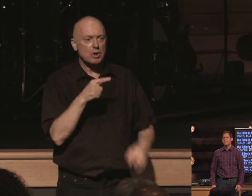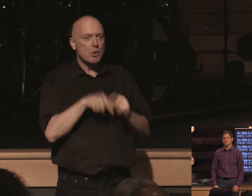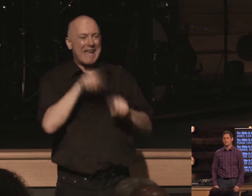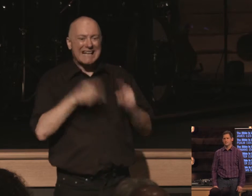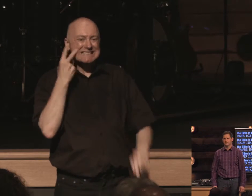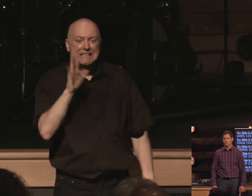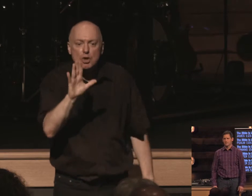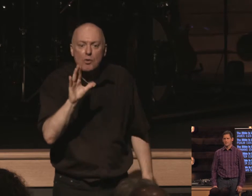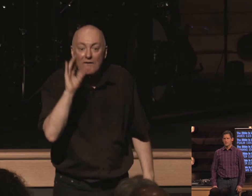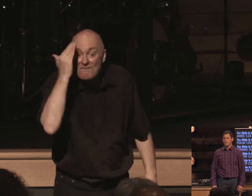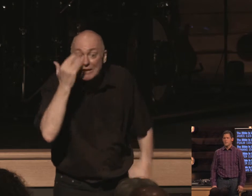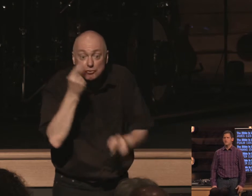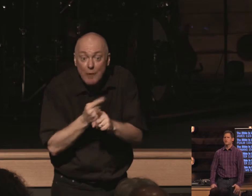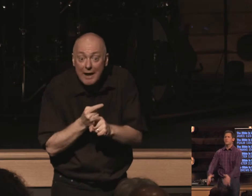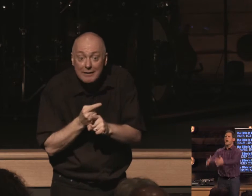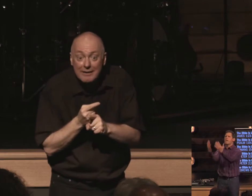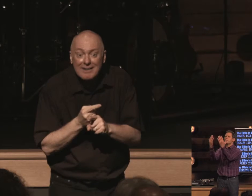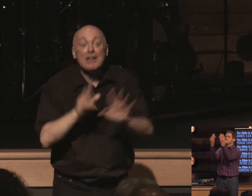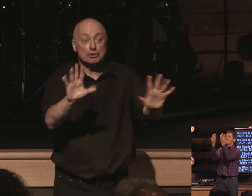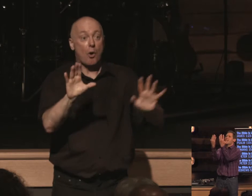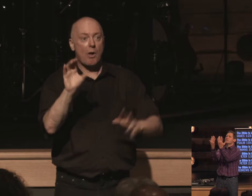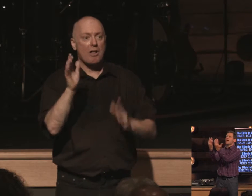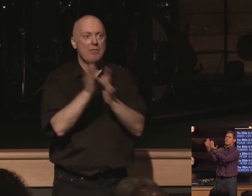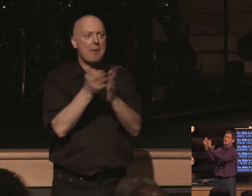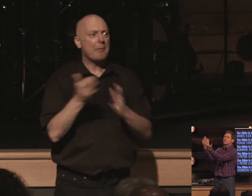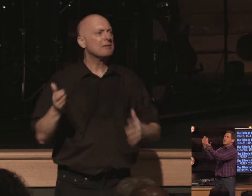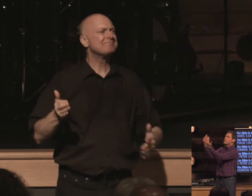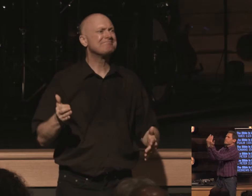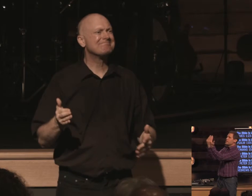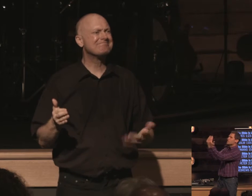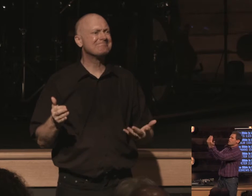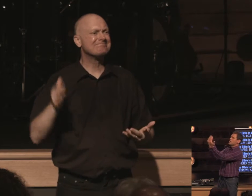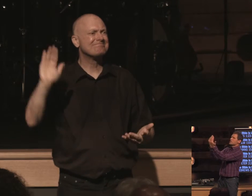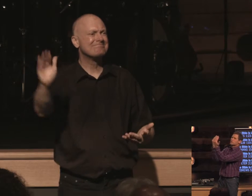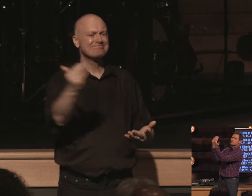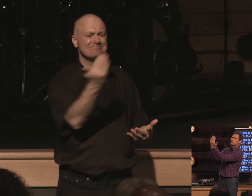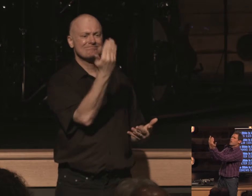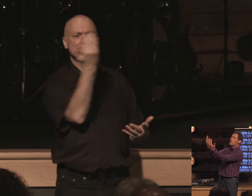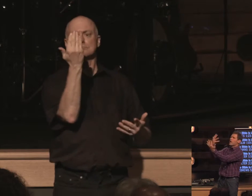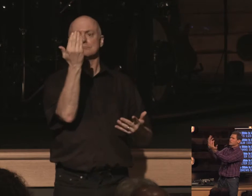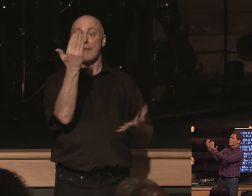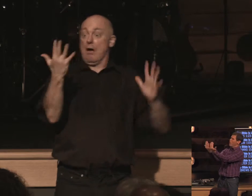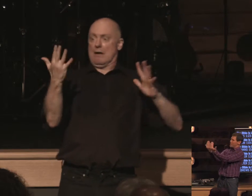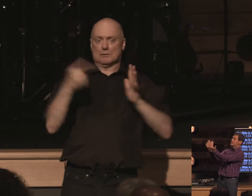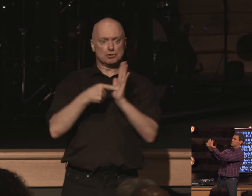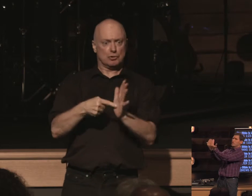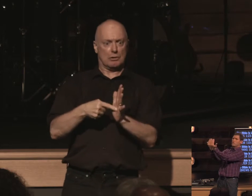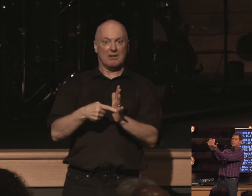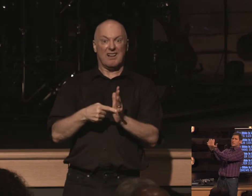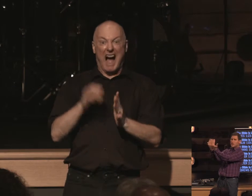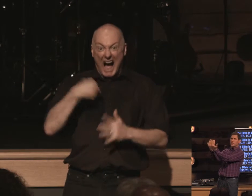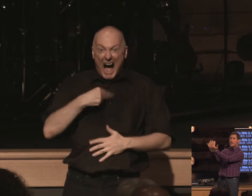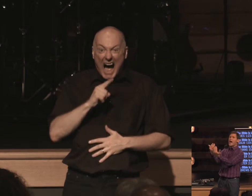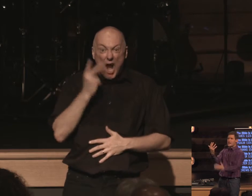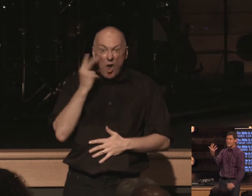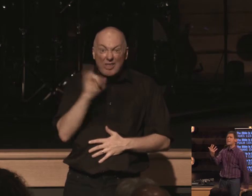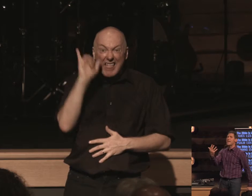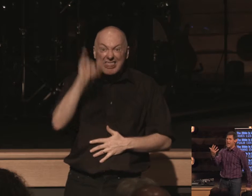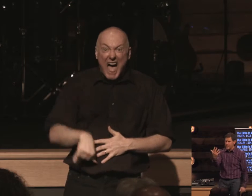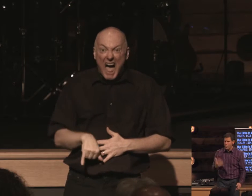it and so the bible's held up as a mirror to show us well that's what i really look like i need help